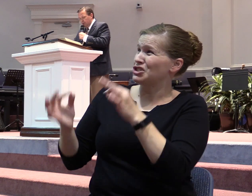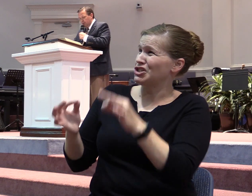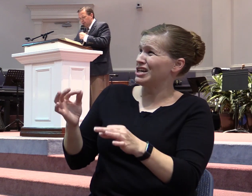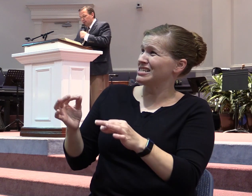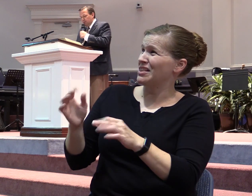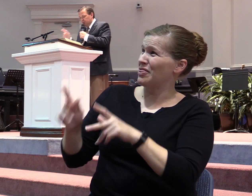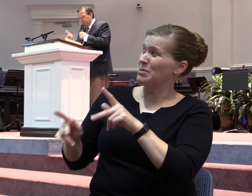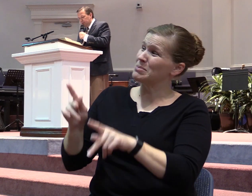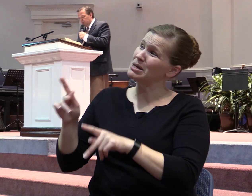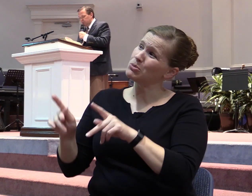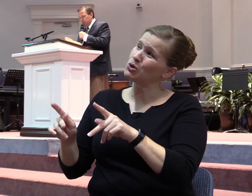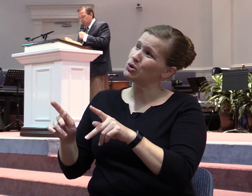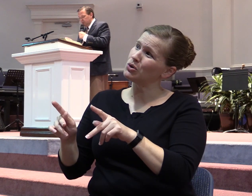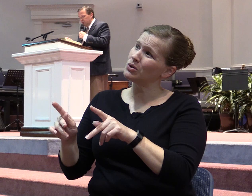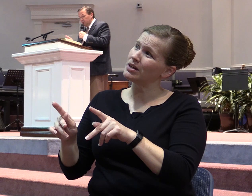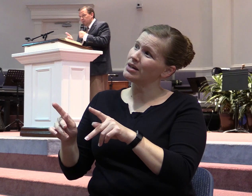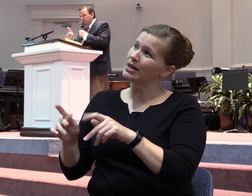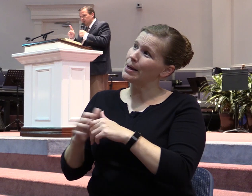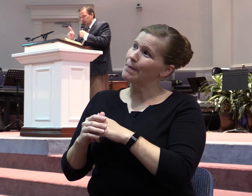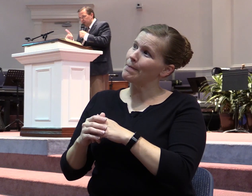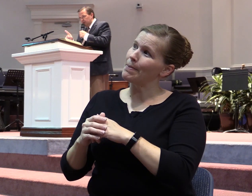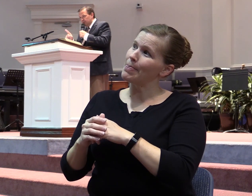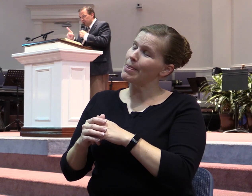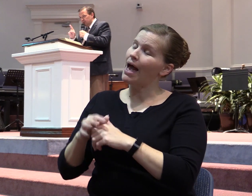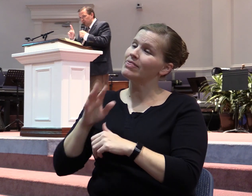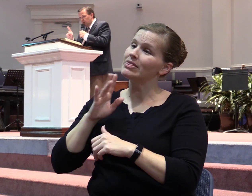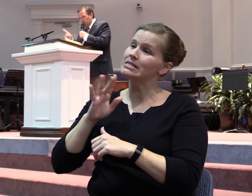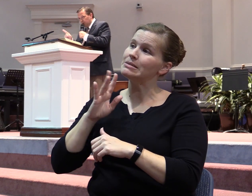And the speech pleased the Lord.